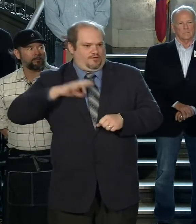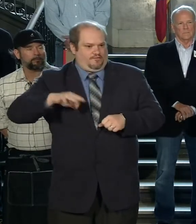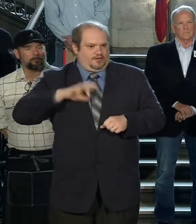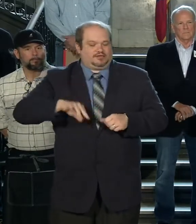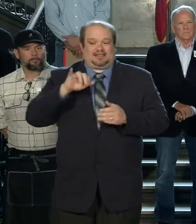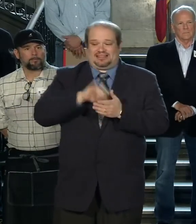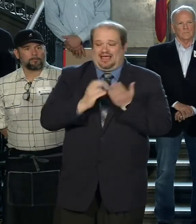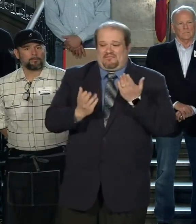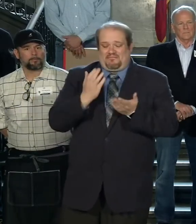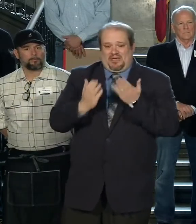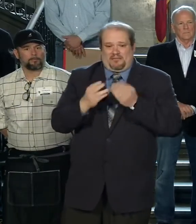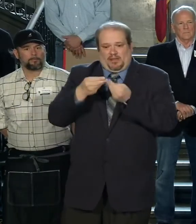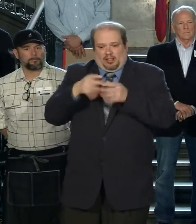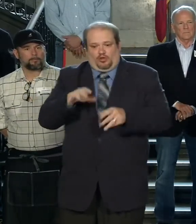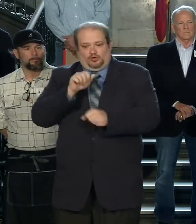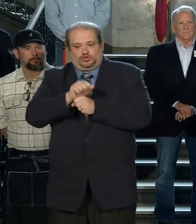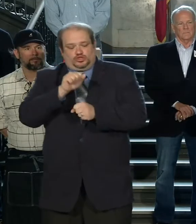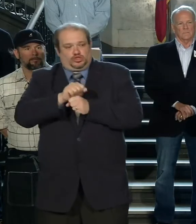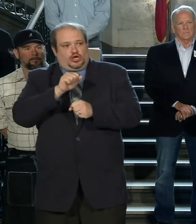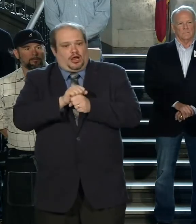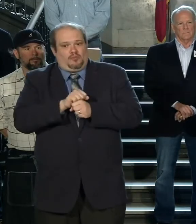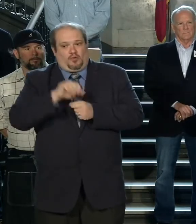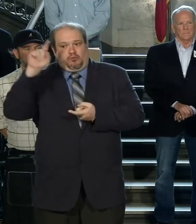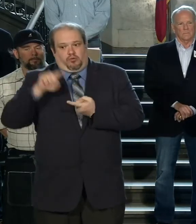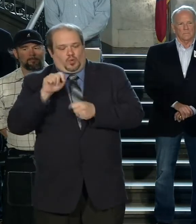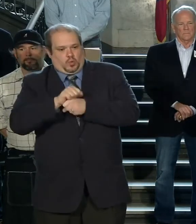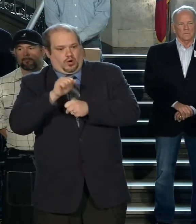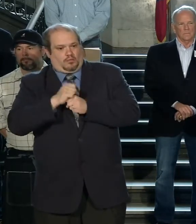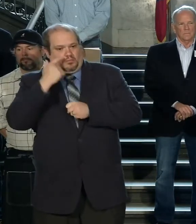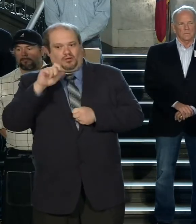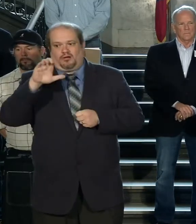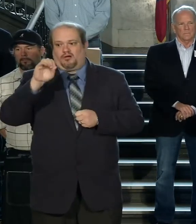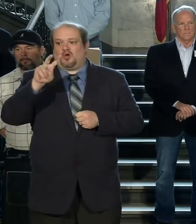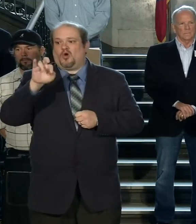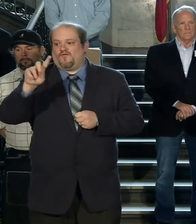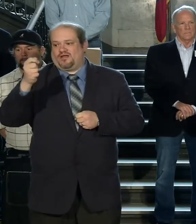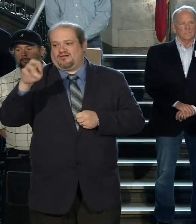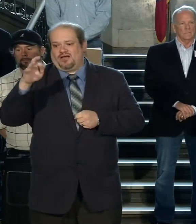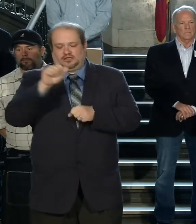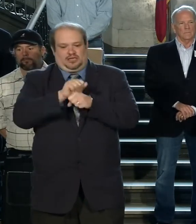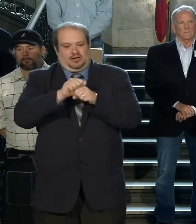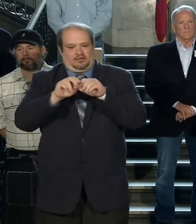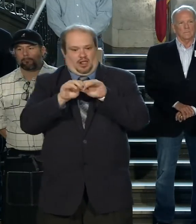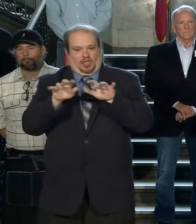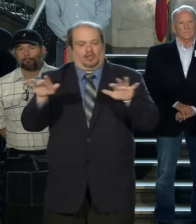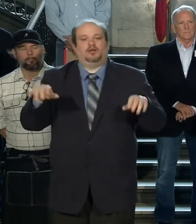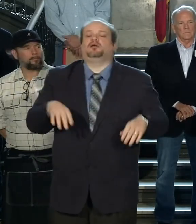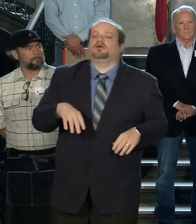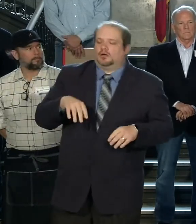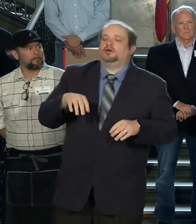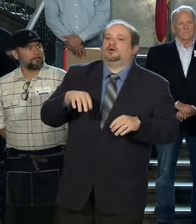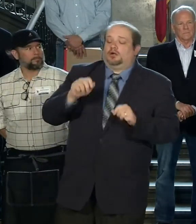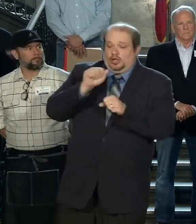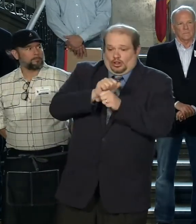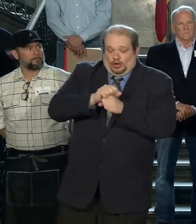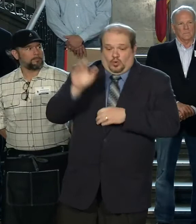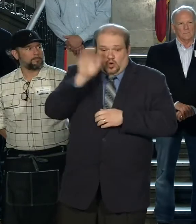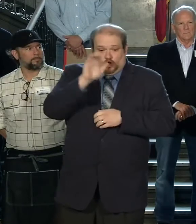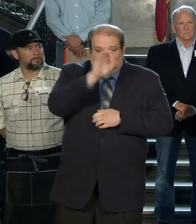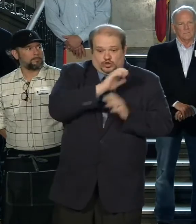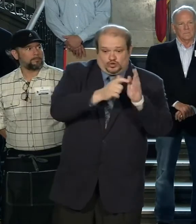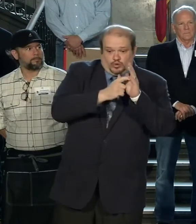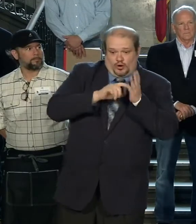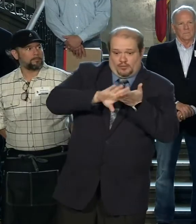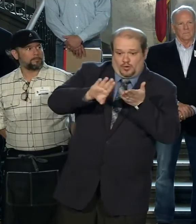status may be impacted by the COVID-19 outbreak. In addition, the work search requirements has been waived for 30